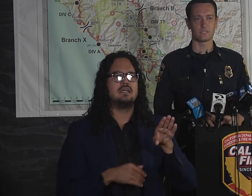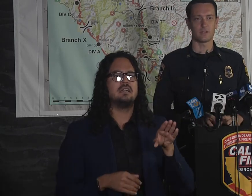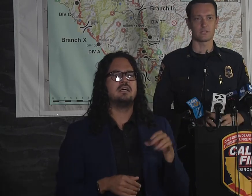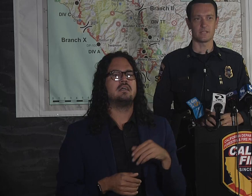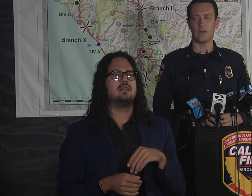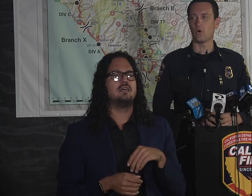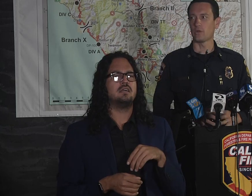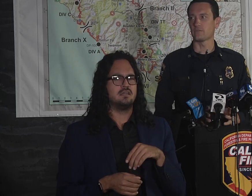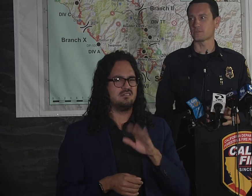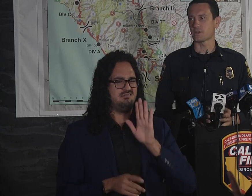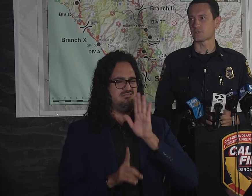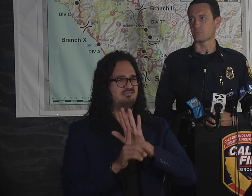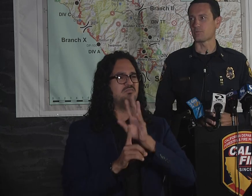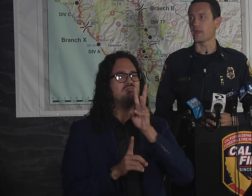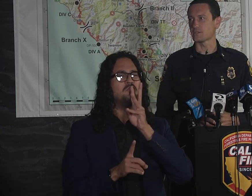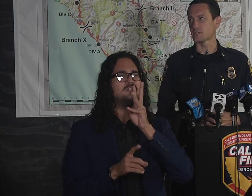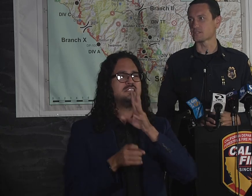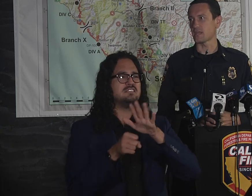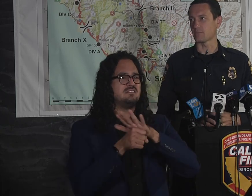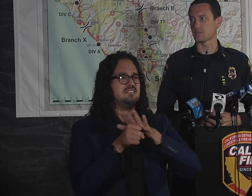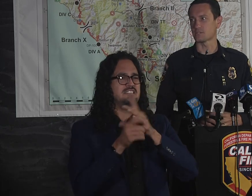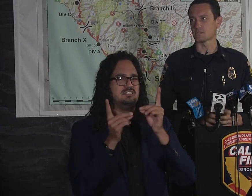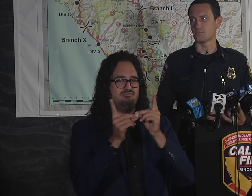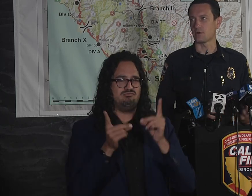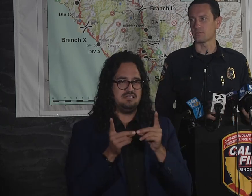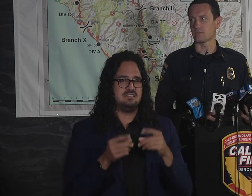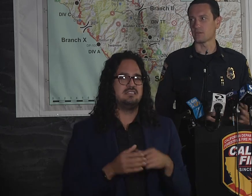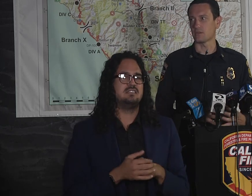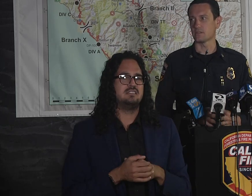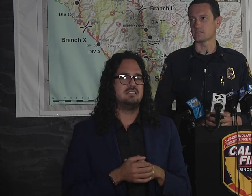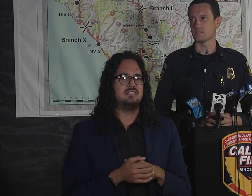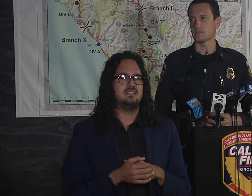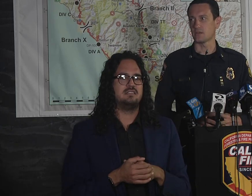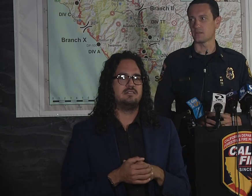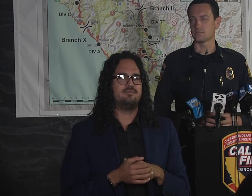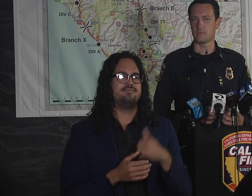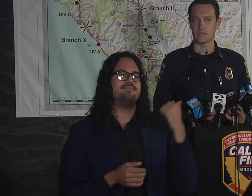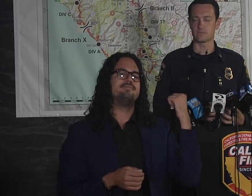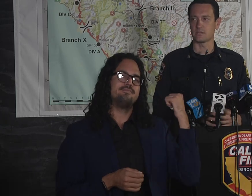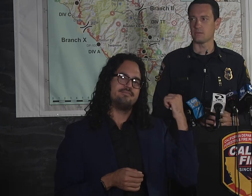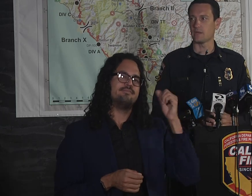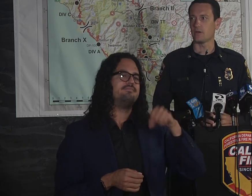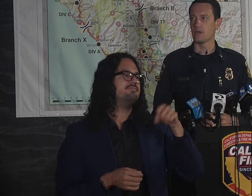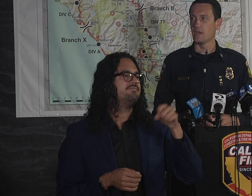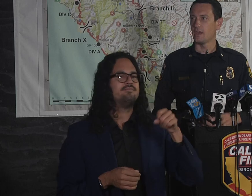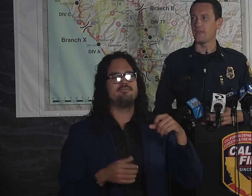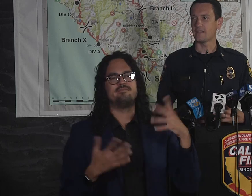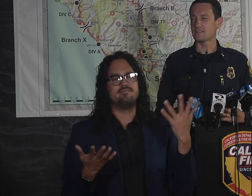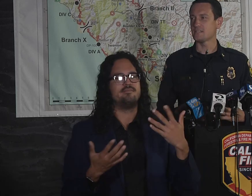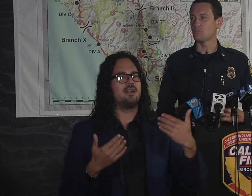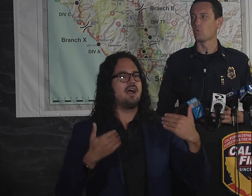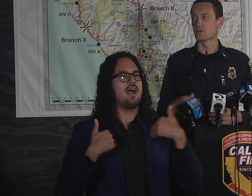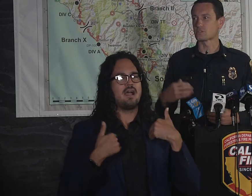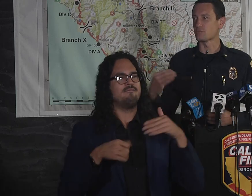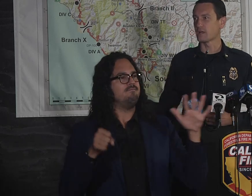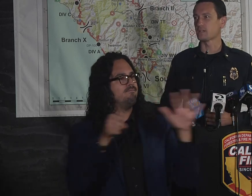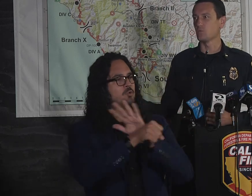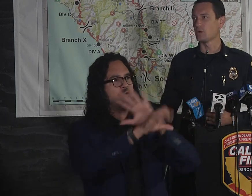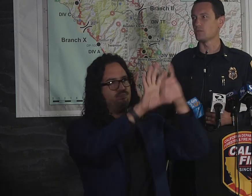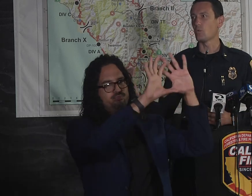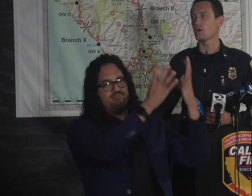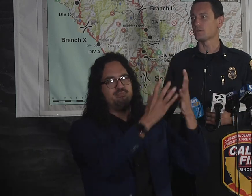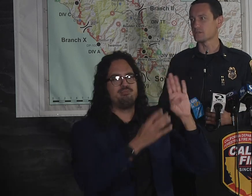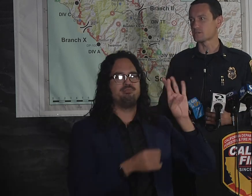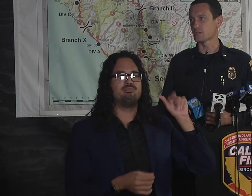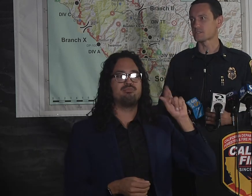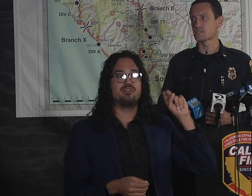we can tell you is there is a whole infrastructure branch established as a part of the incident management team now and that team works directly